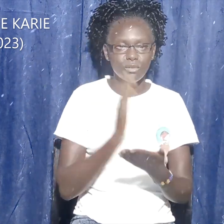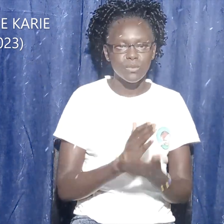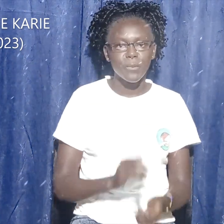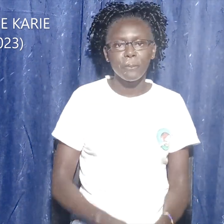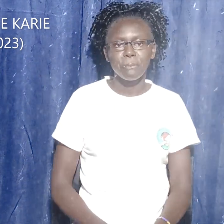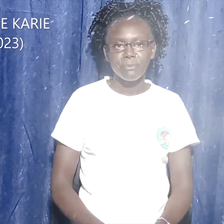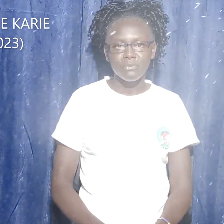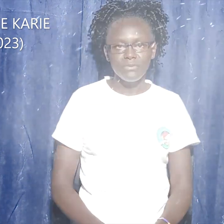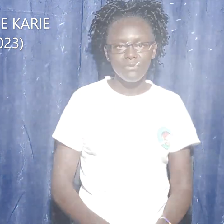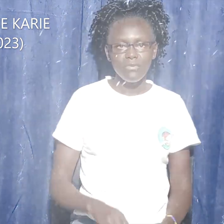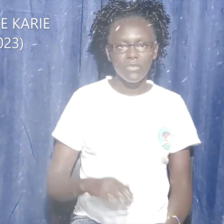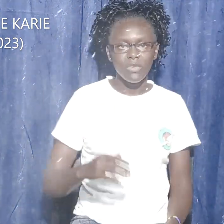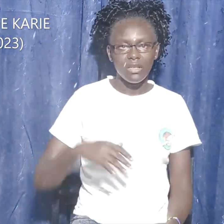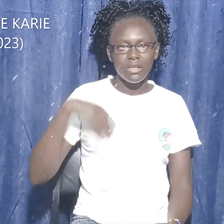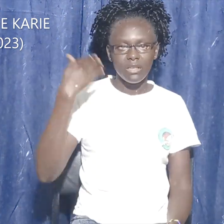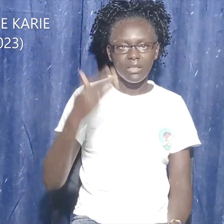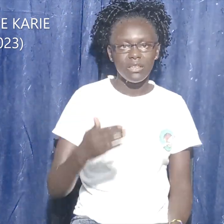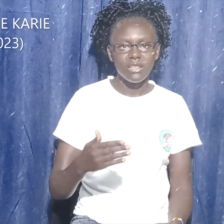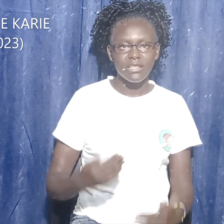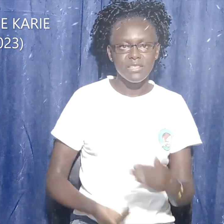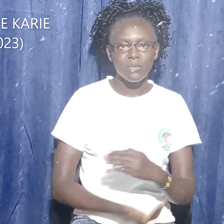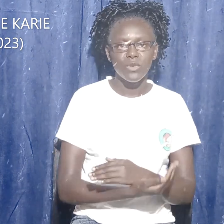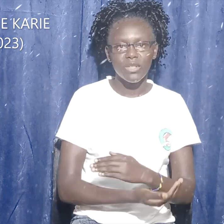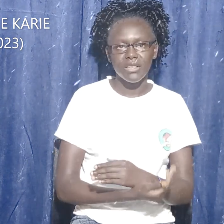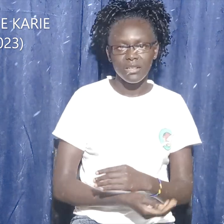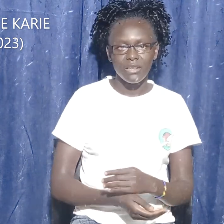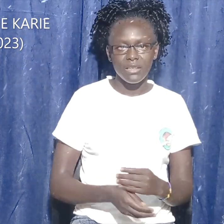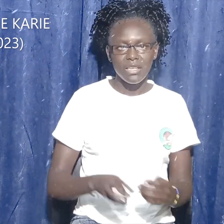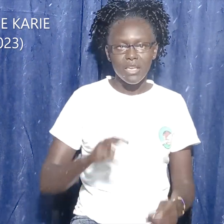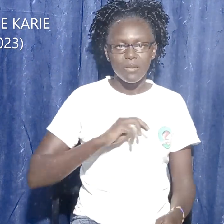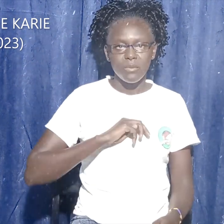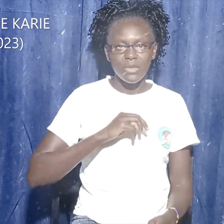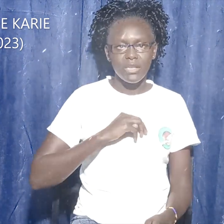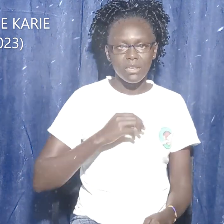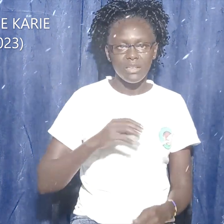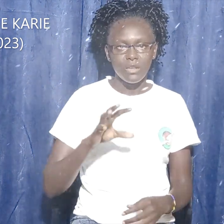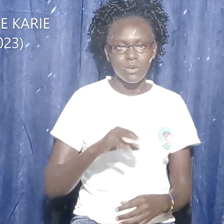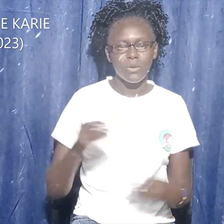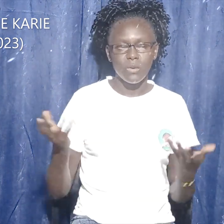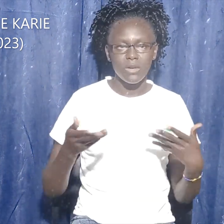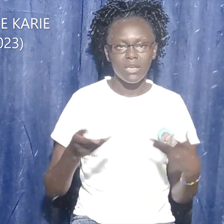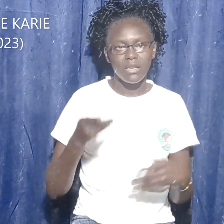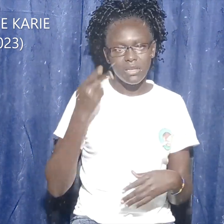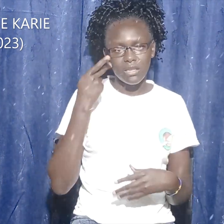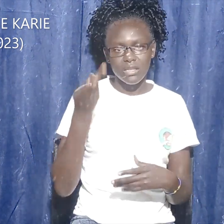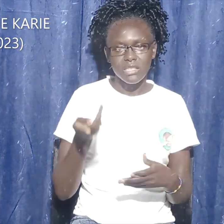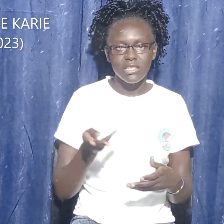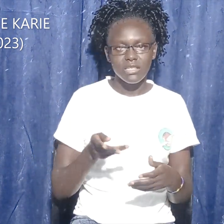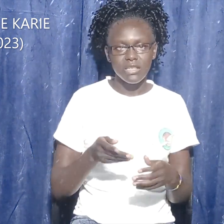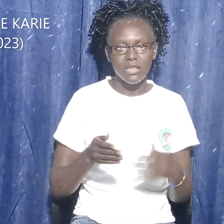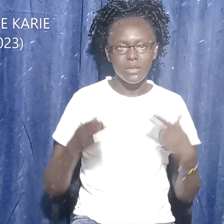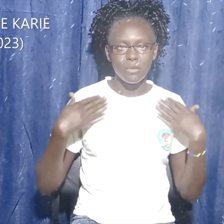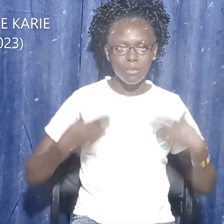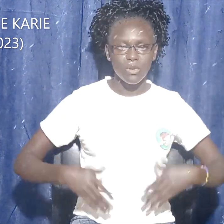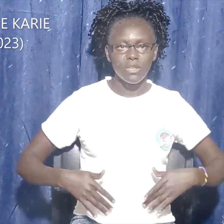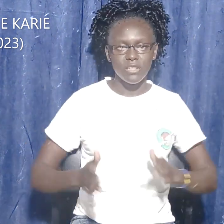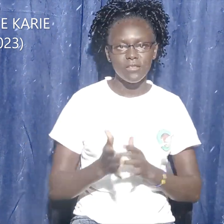Next morning, Mary went to see the body of Jesus. She walked upon